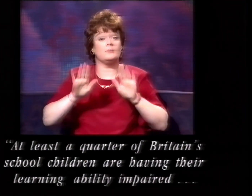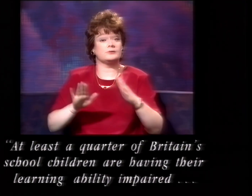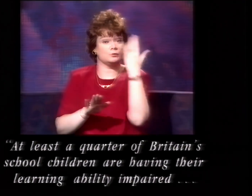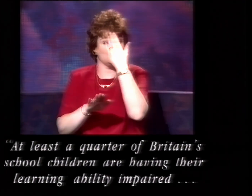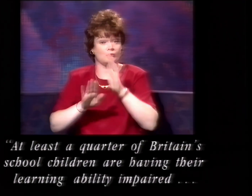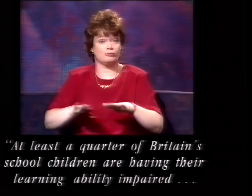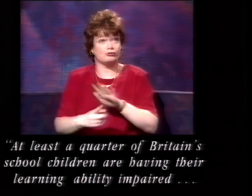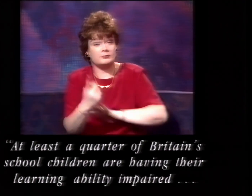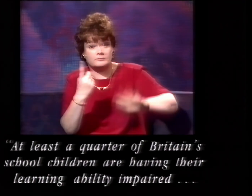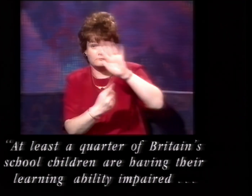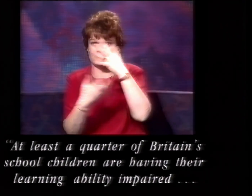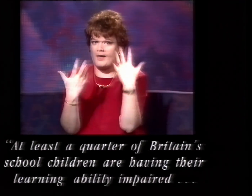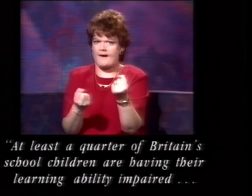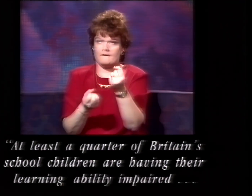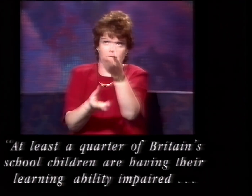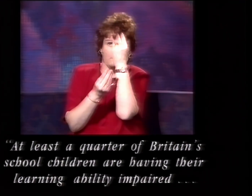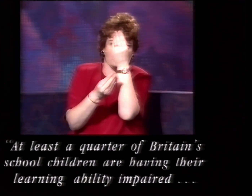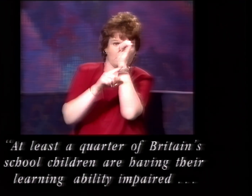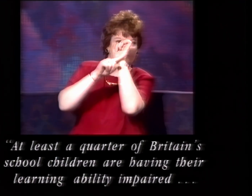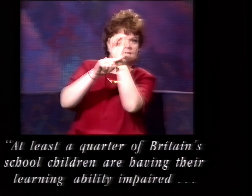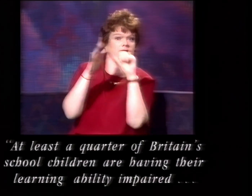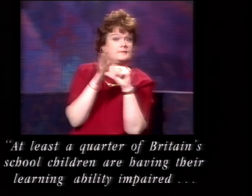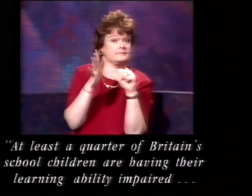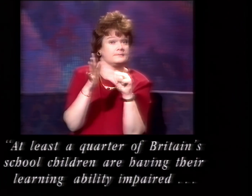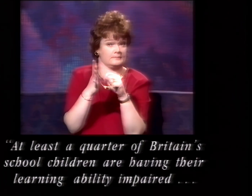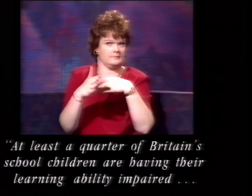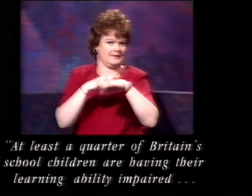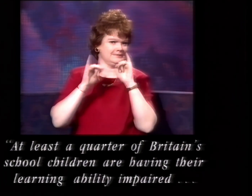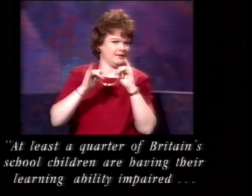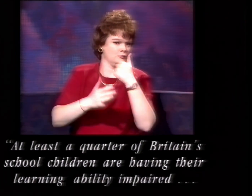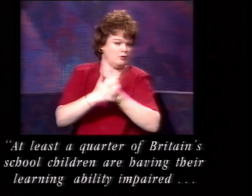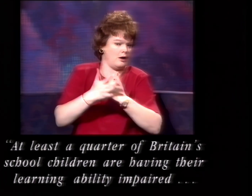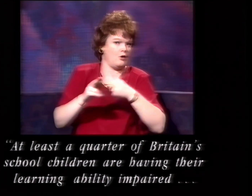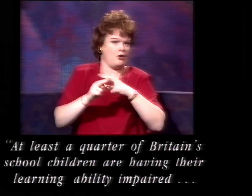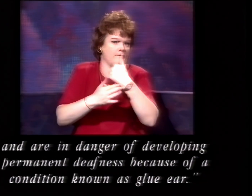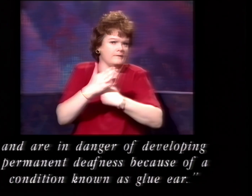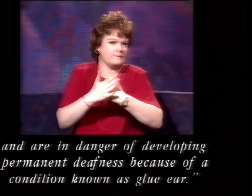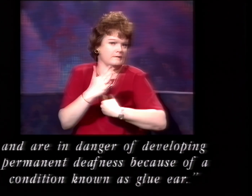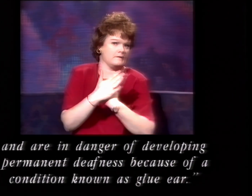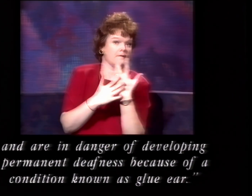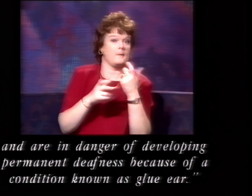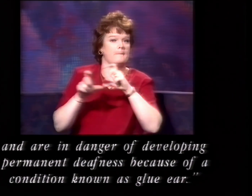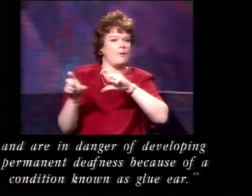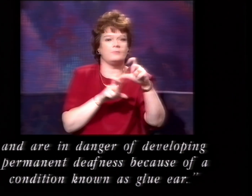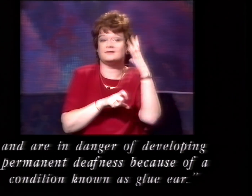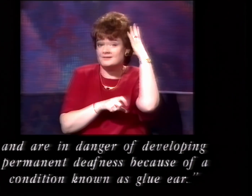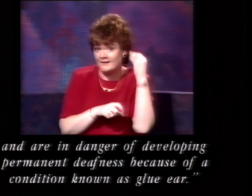At least a quarter of Britain's school children are having their learning ability impaired, and are in danger of developing permanent